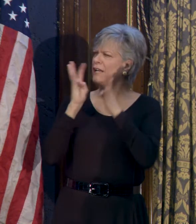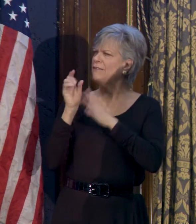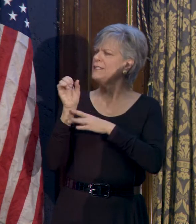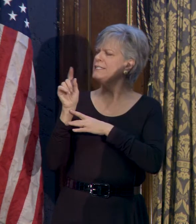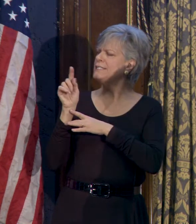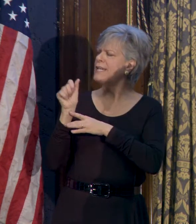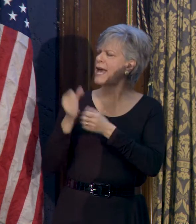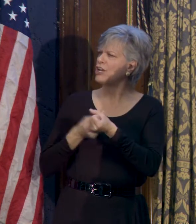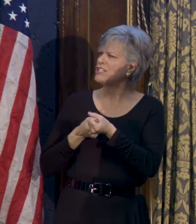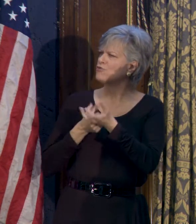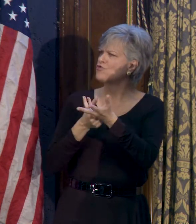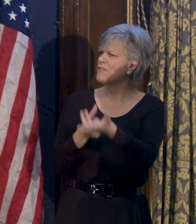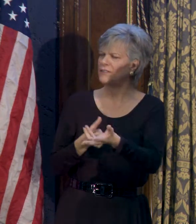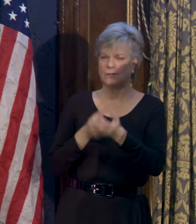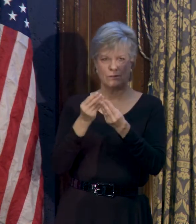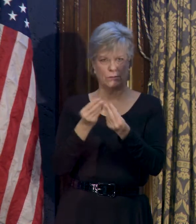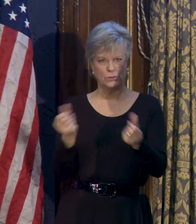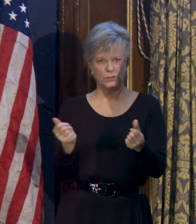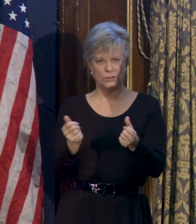-driven solutions.